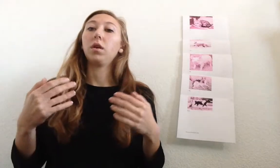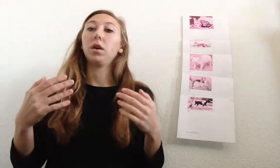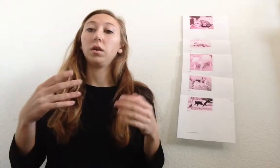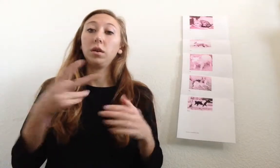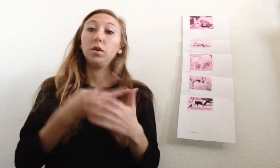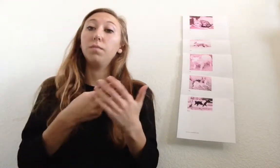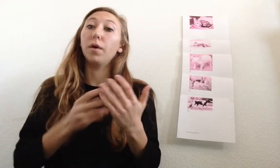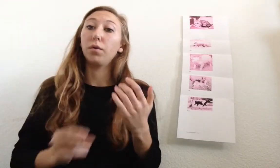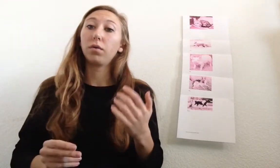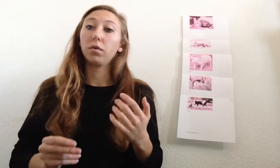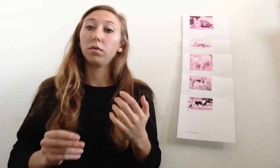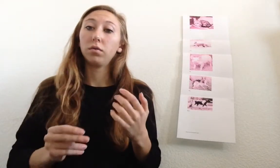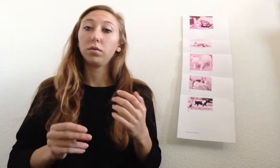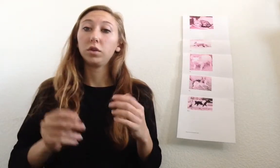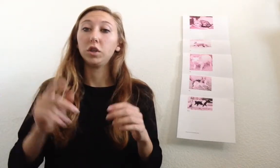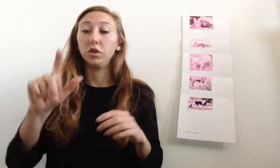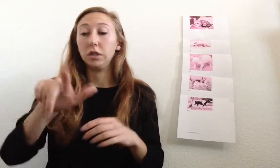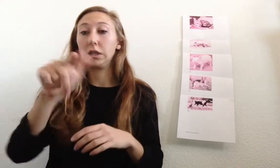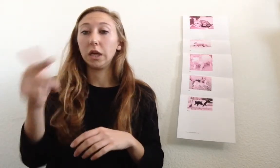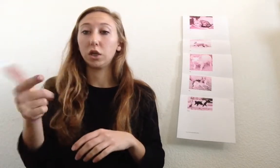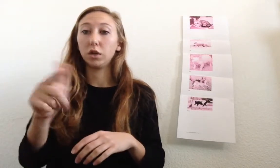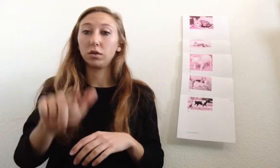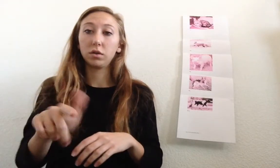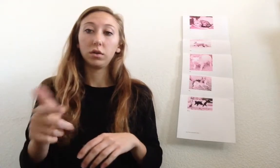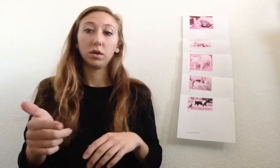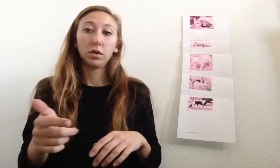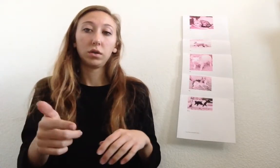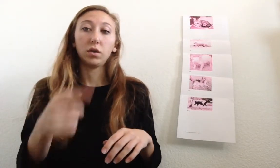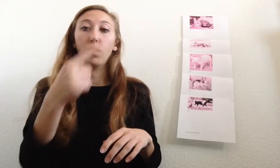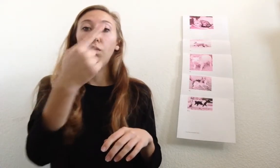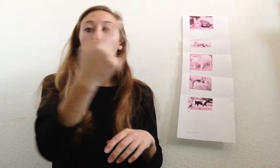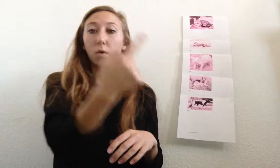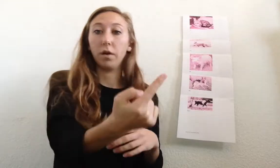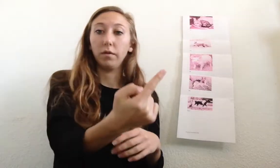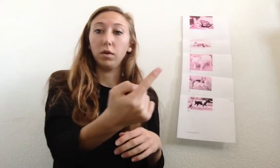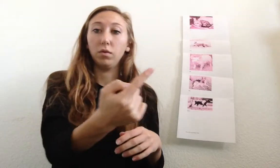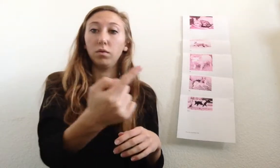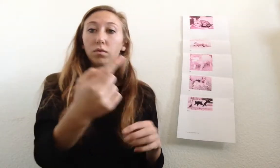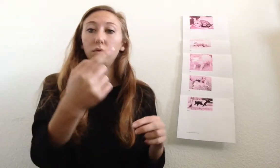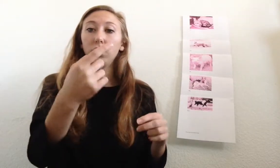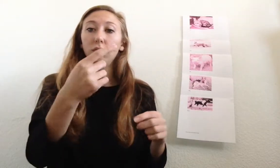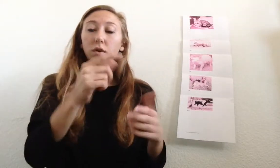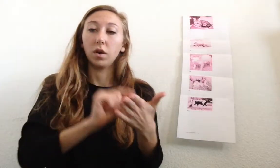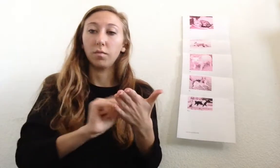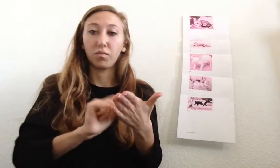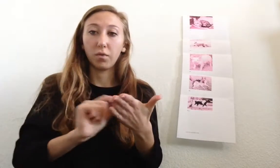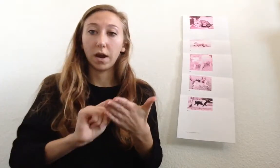You both. So, you just take turns. so, one of you write